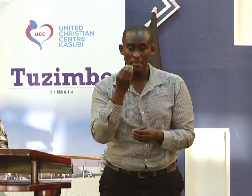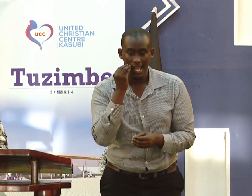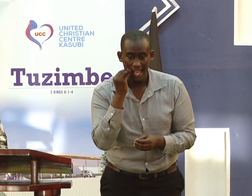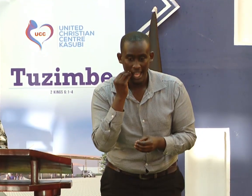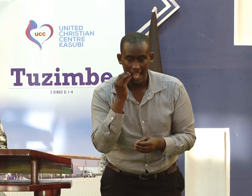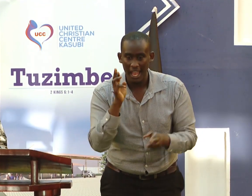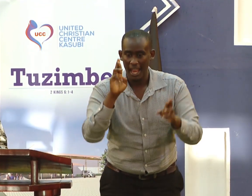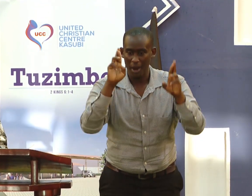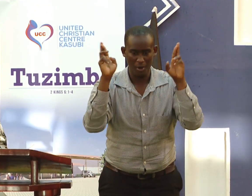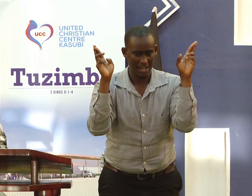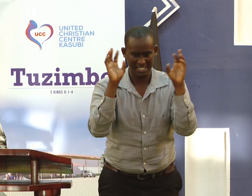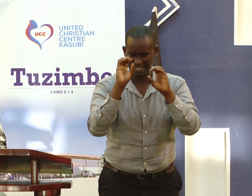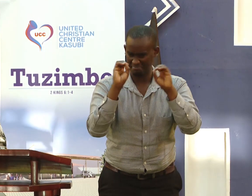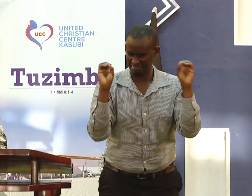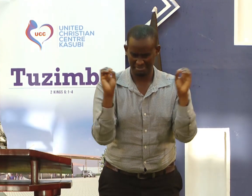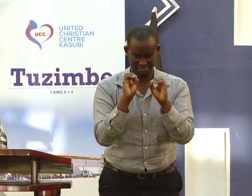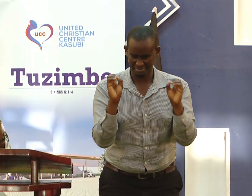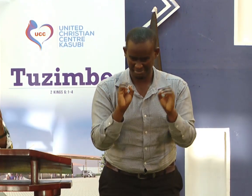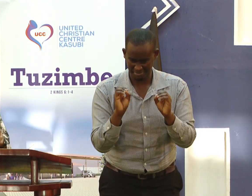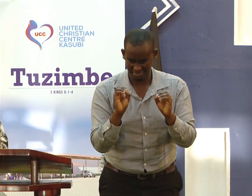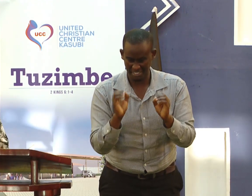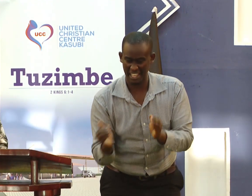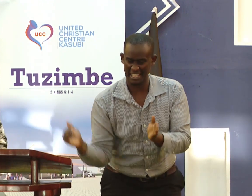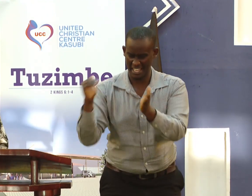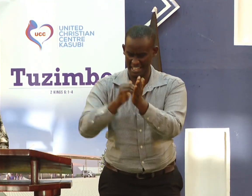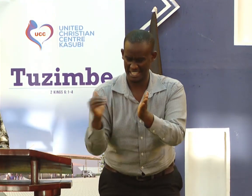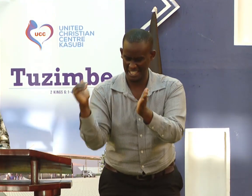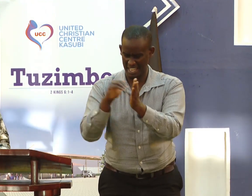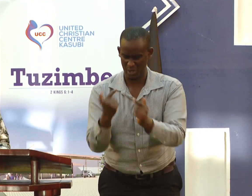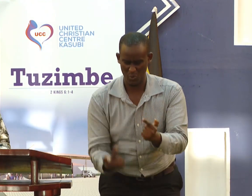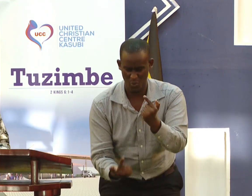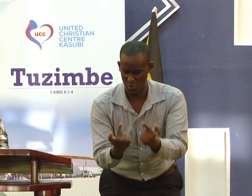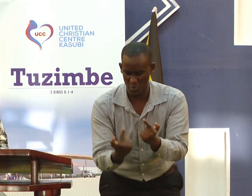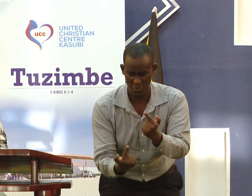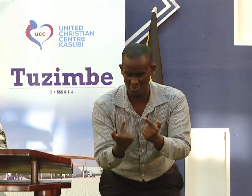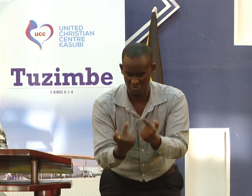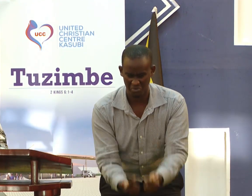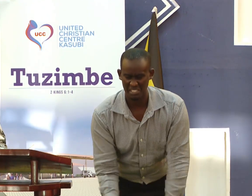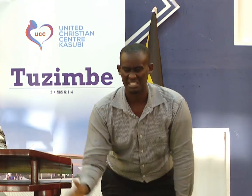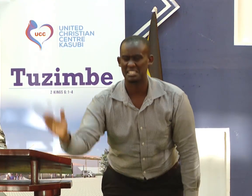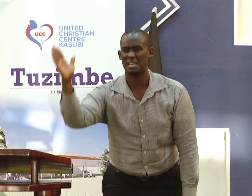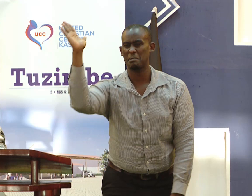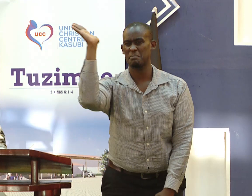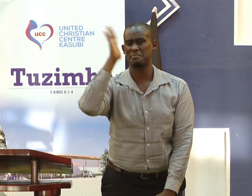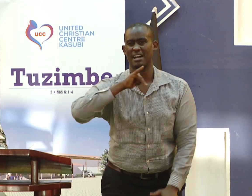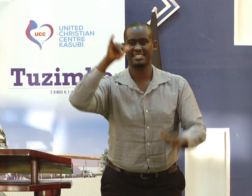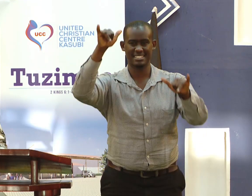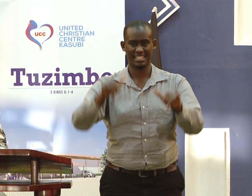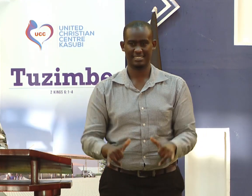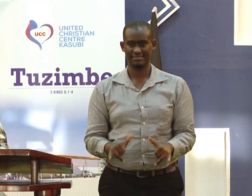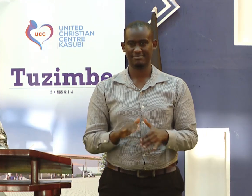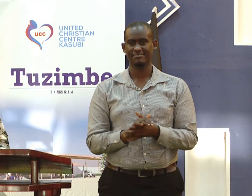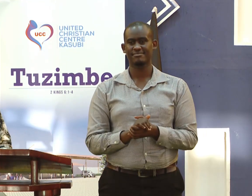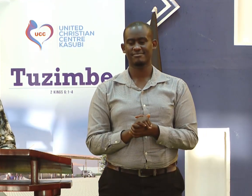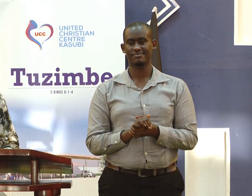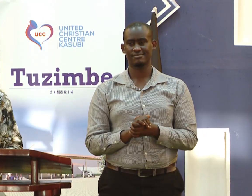So if you fail to give enough fire to the food and it doesn't